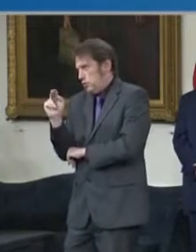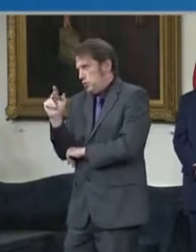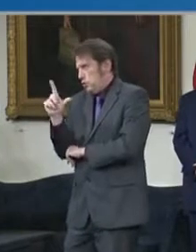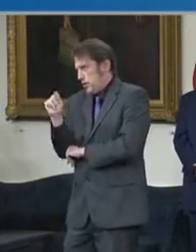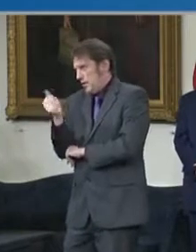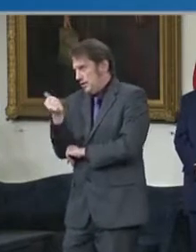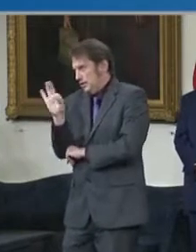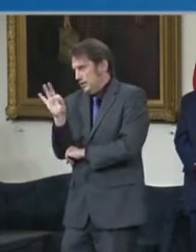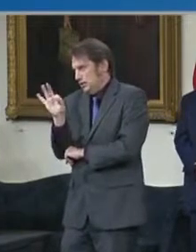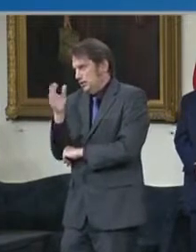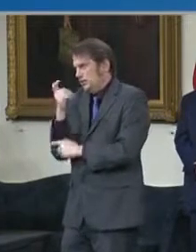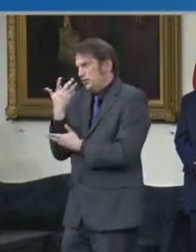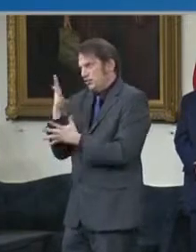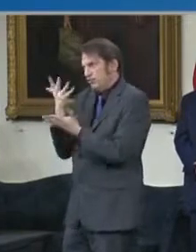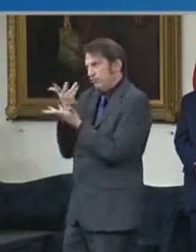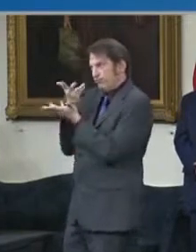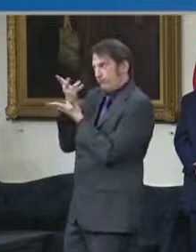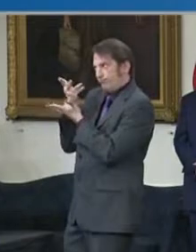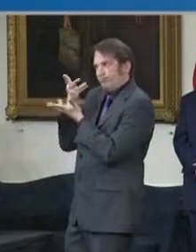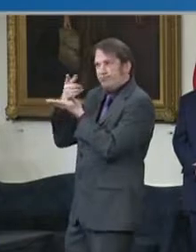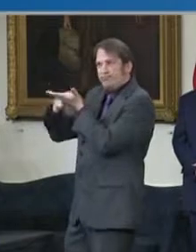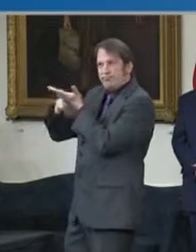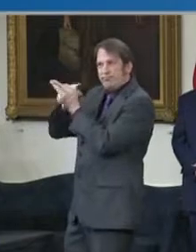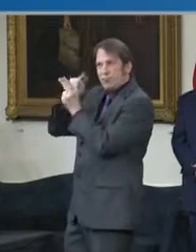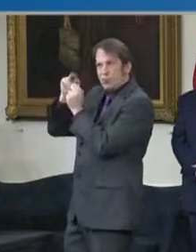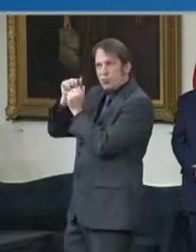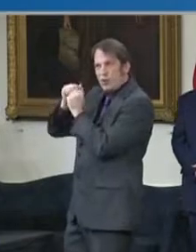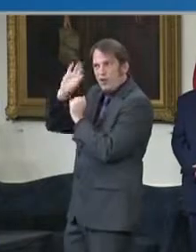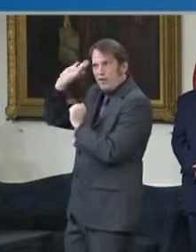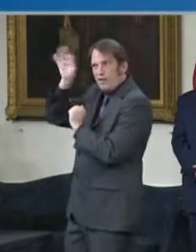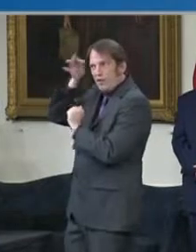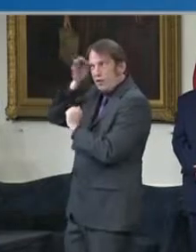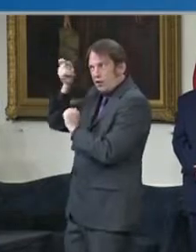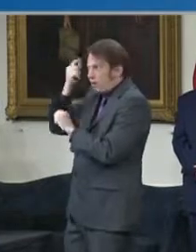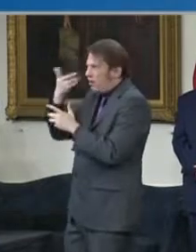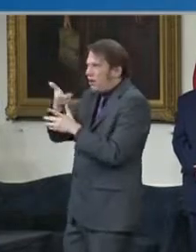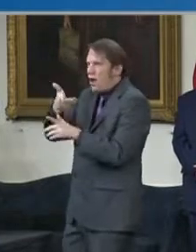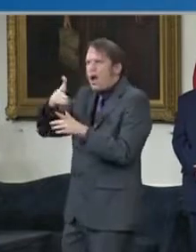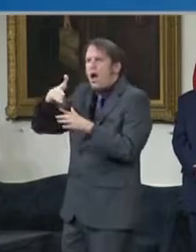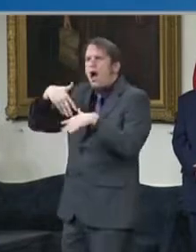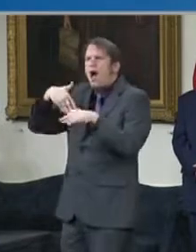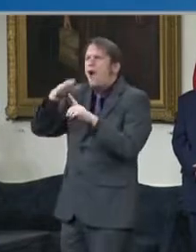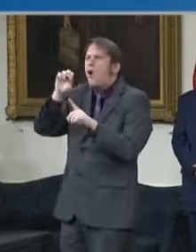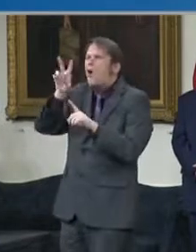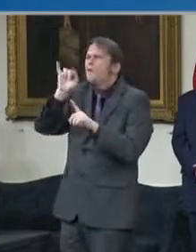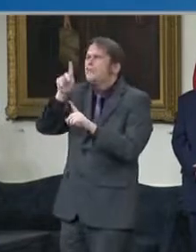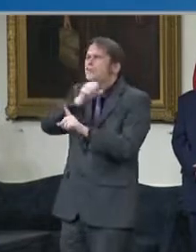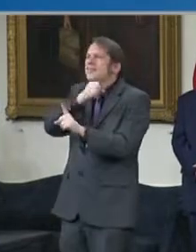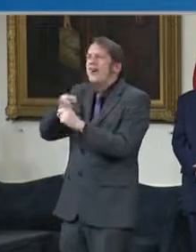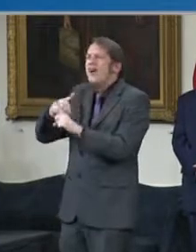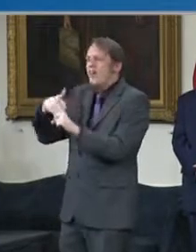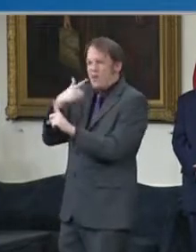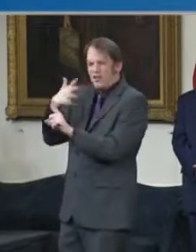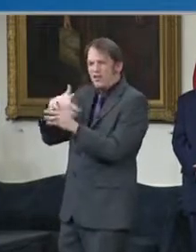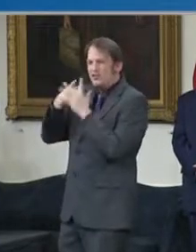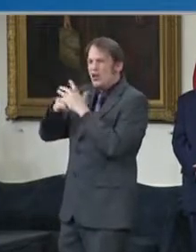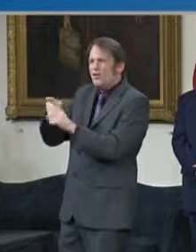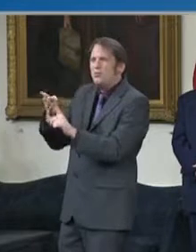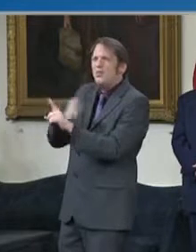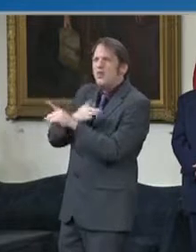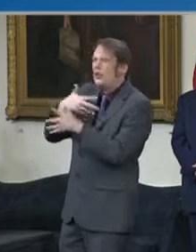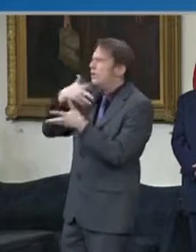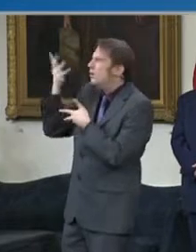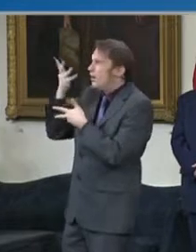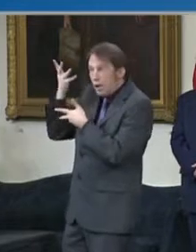pandemic was on anybody's mind. So we are very pleased to be able to use the tools under this waiver to accomplish this very